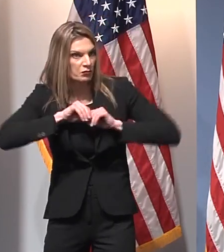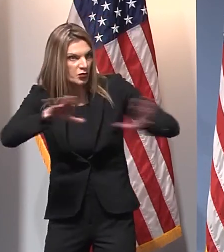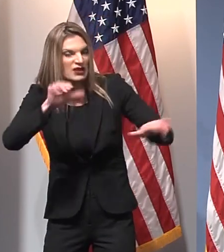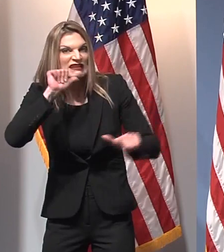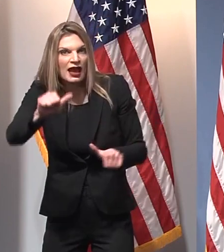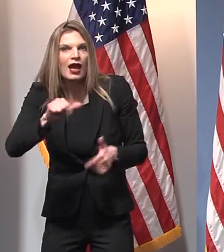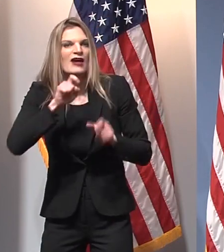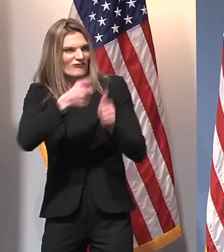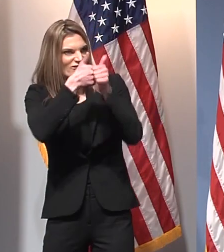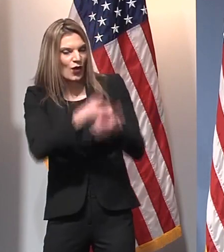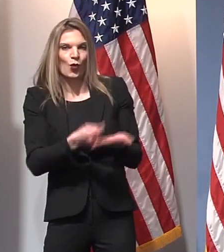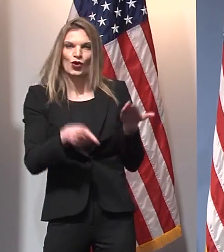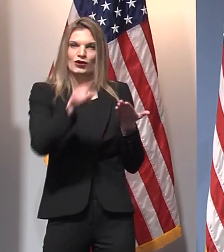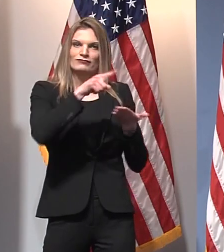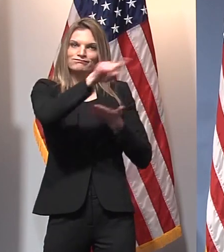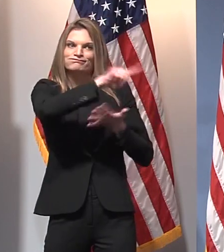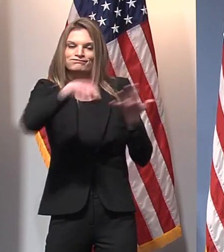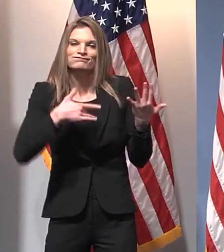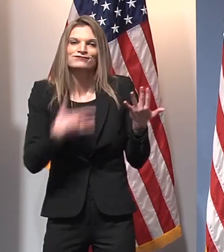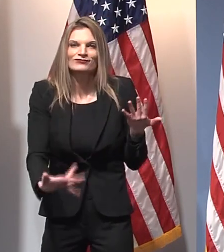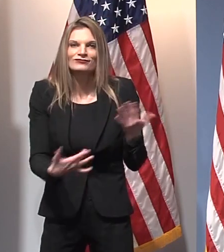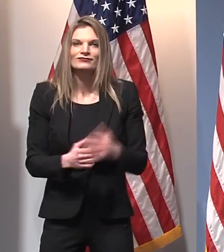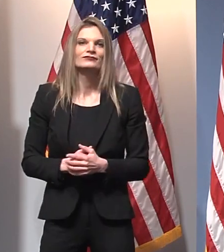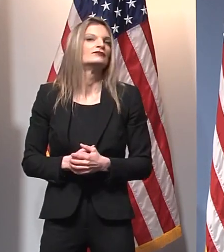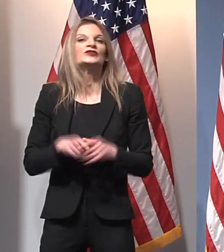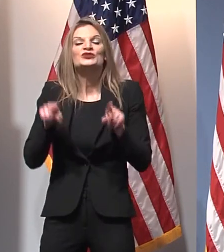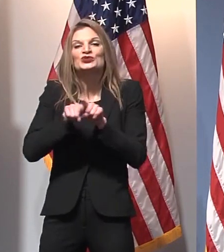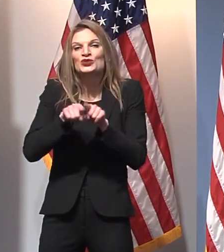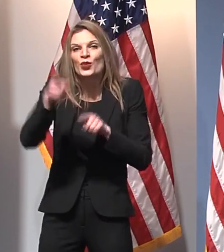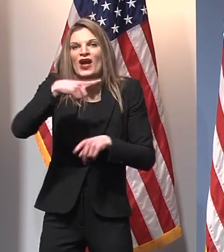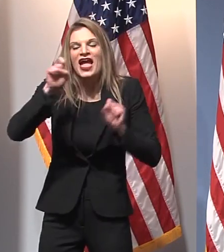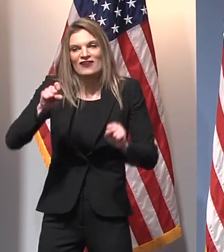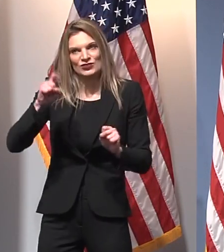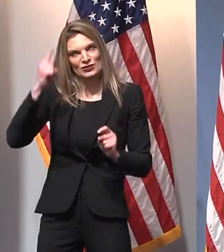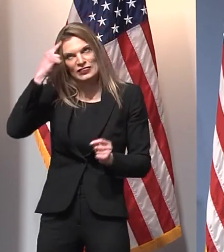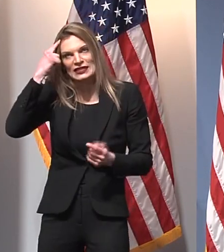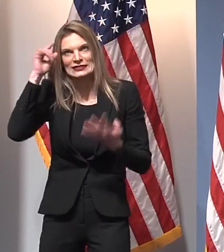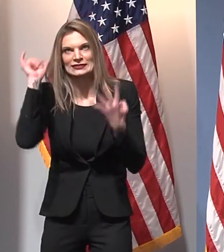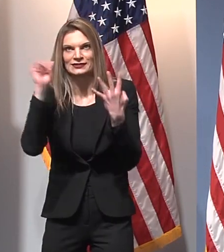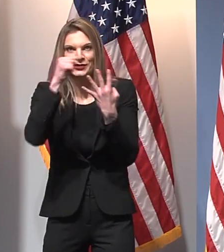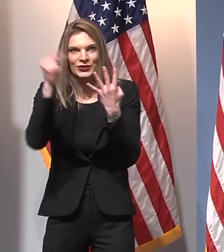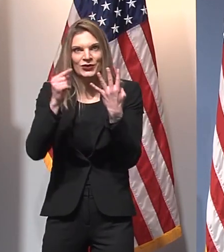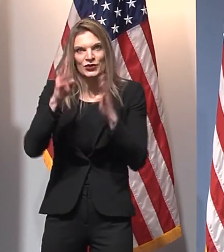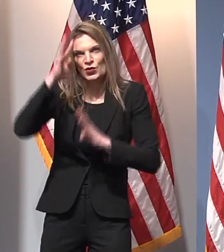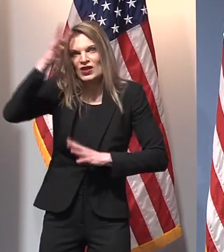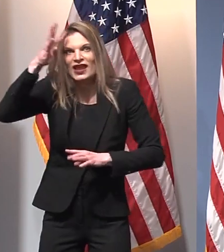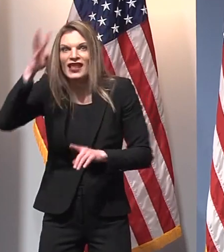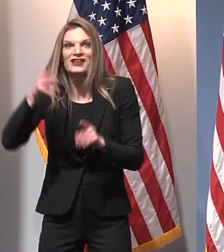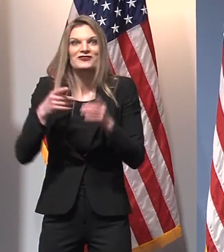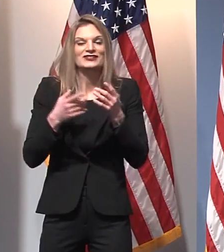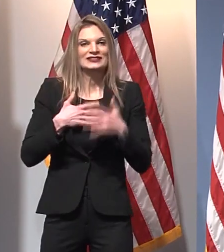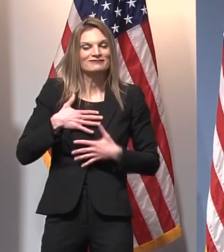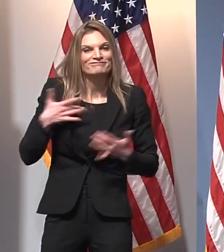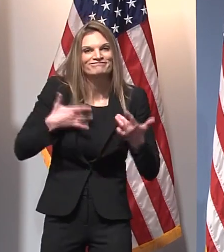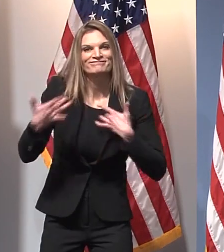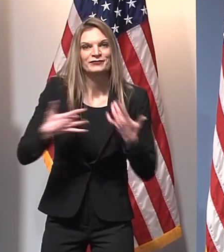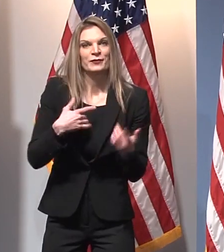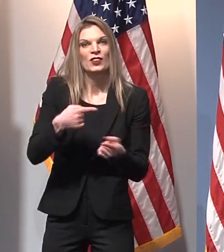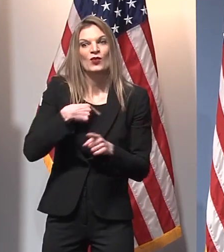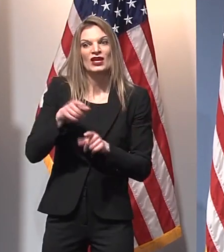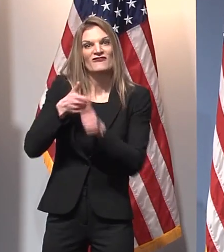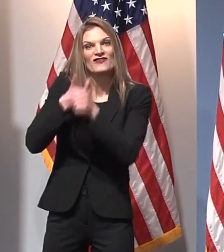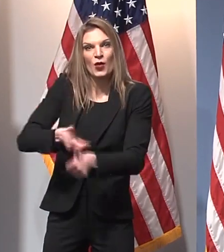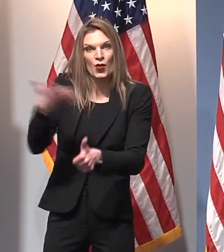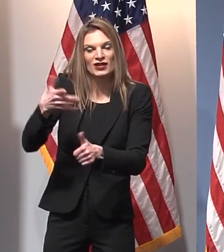And with all things, our reopening plans need to be guided by hope and creativity, but above all, science, not fear and misinformation.